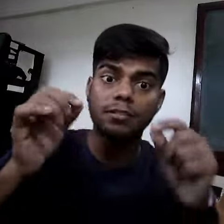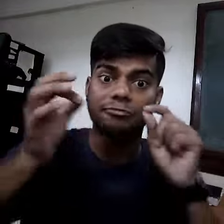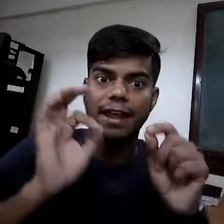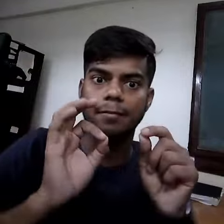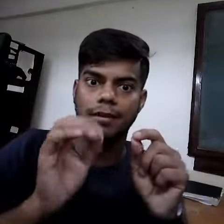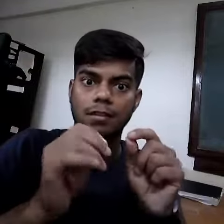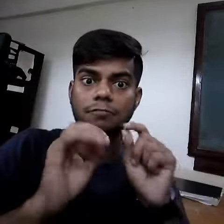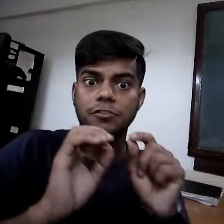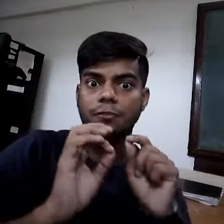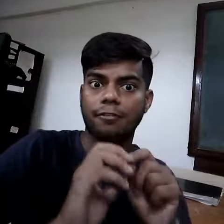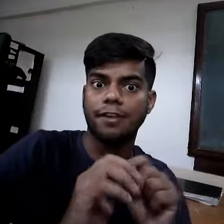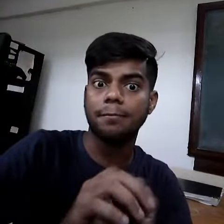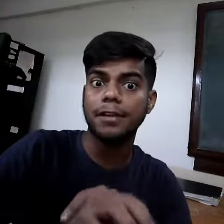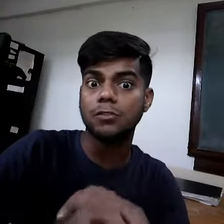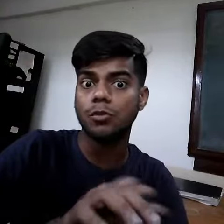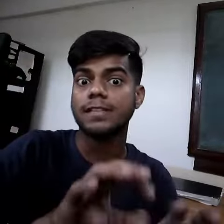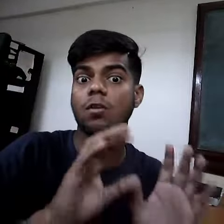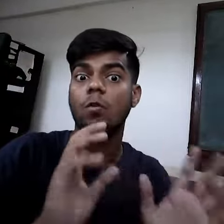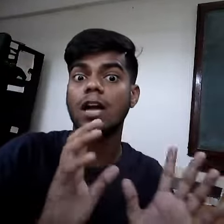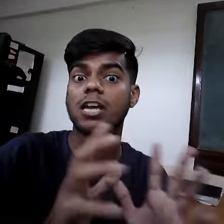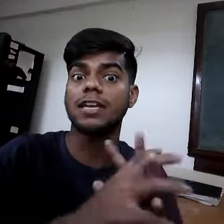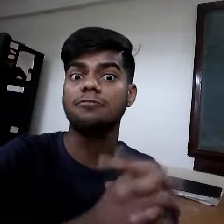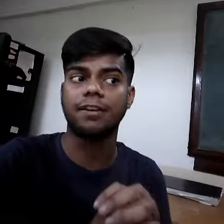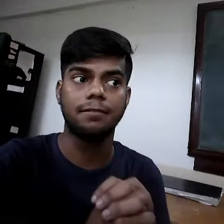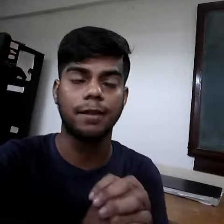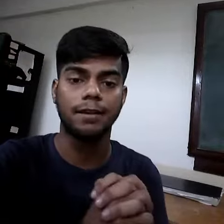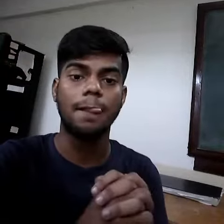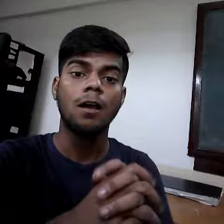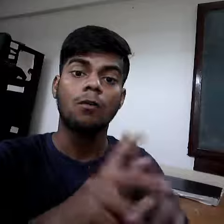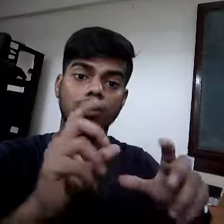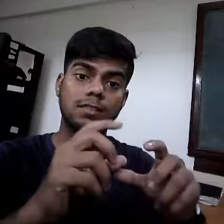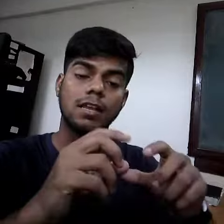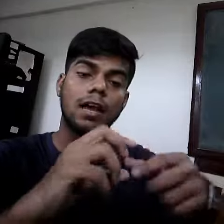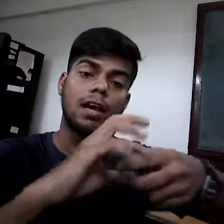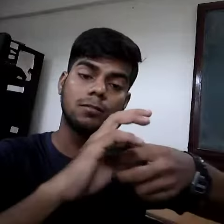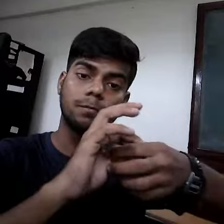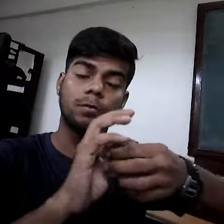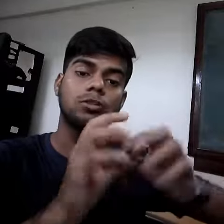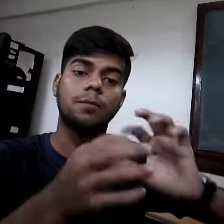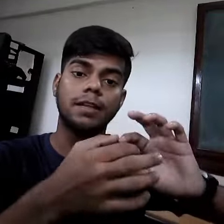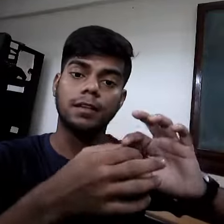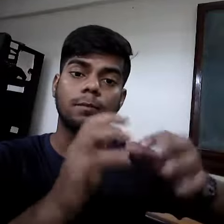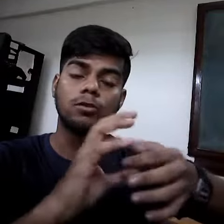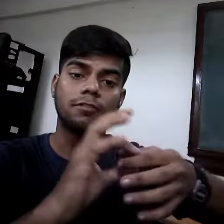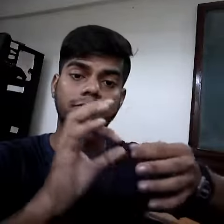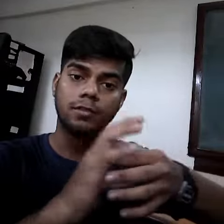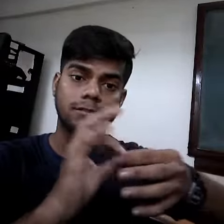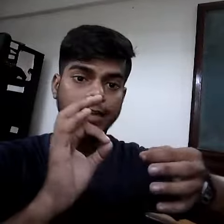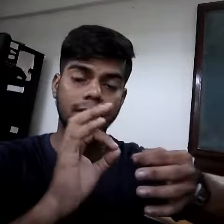in a fragment. Which fragment is known as a pokajaki fragment. Once, both of the, both of strand